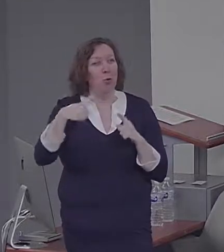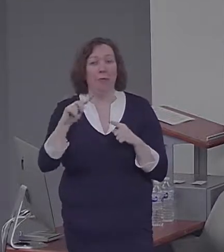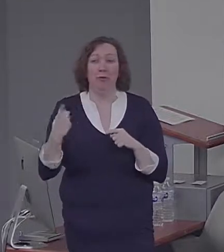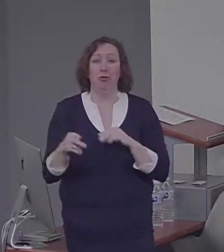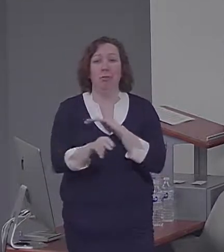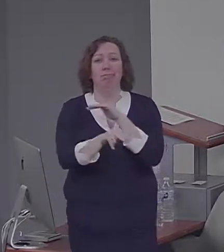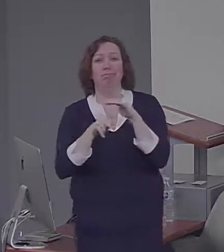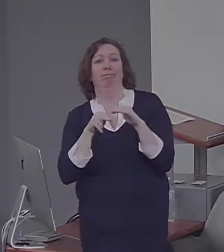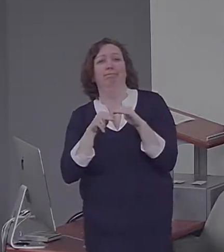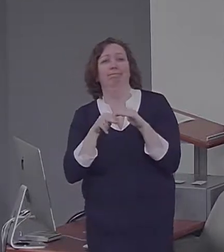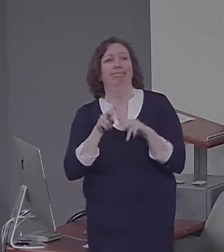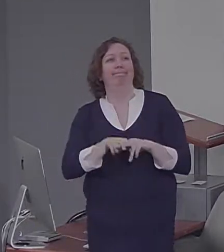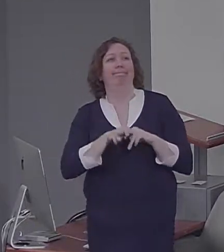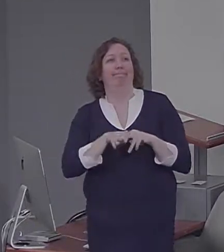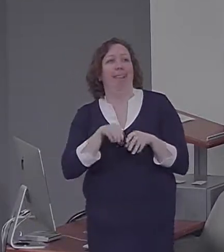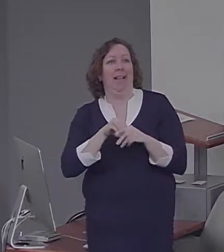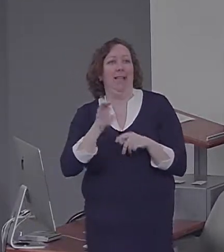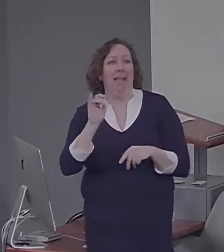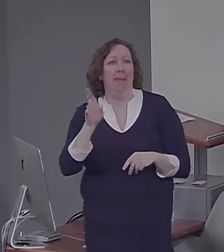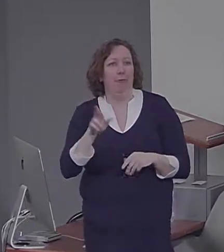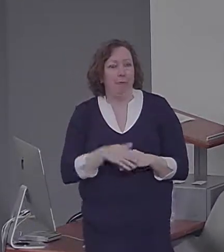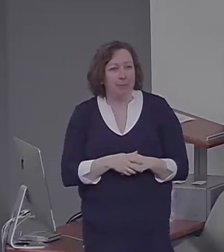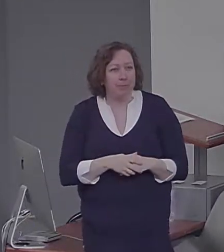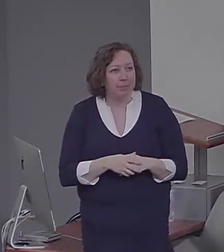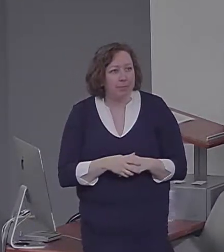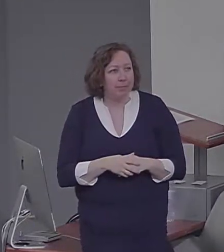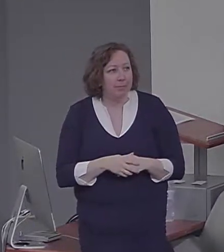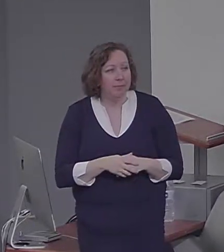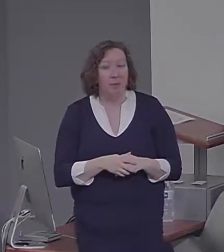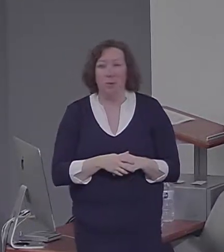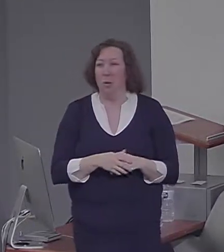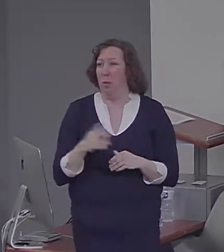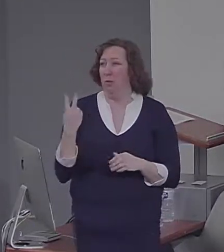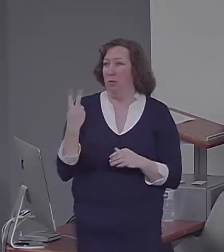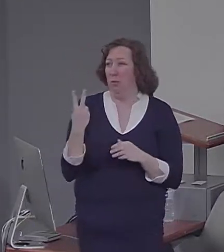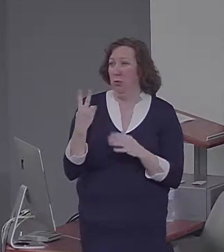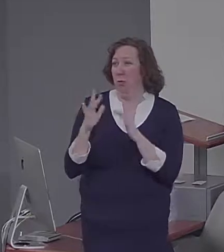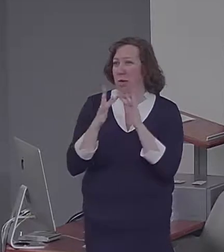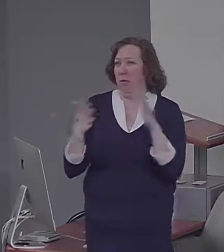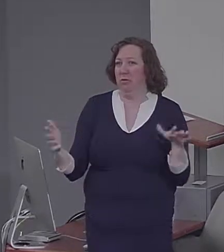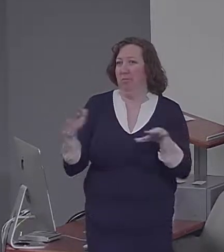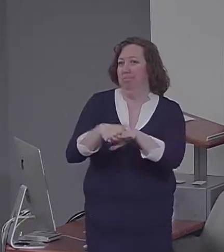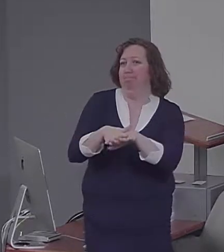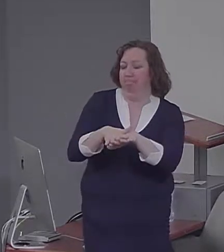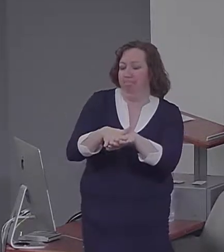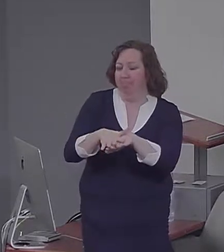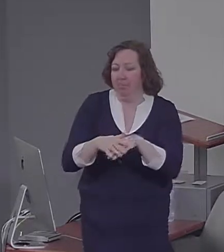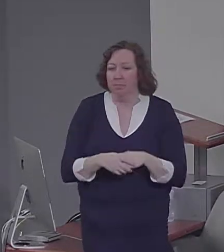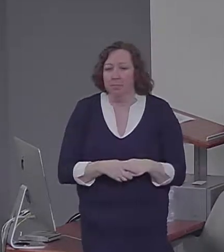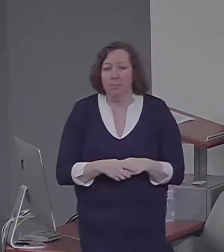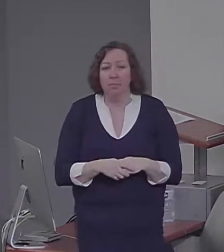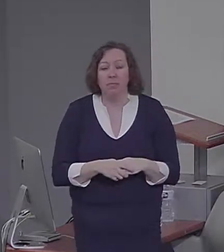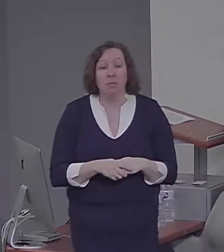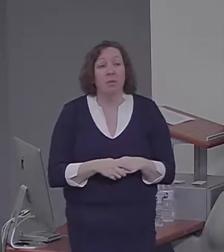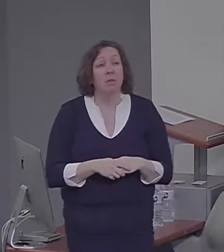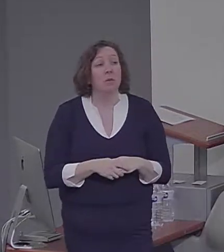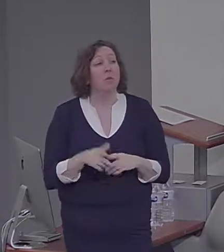We based that conclusion just on a couple of studies that were available at the time, but there's been a lot of research since 2007